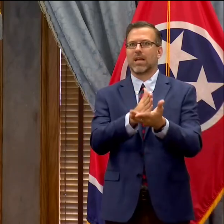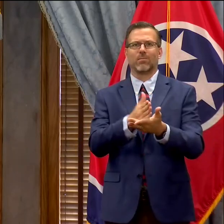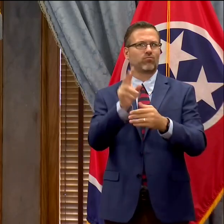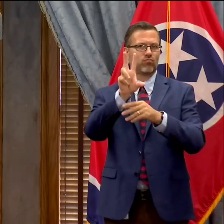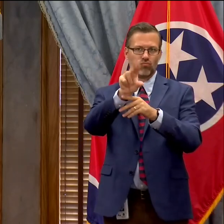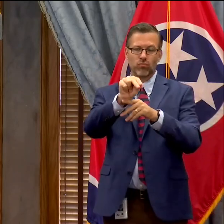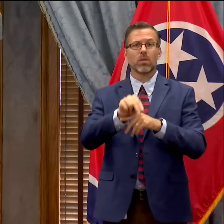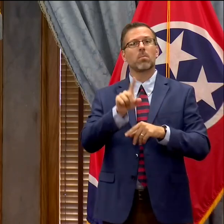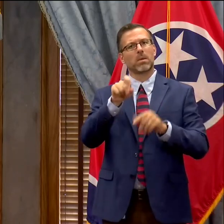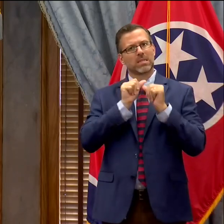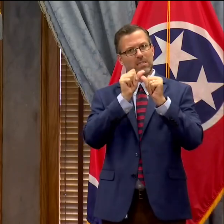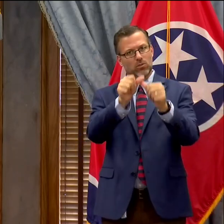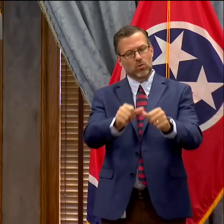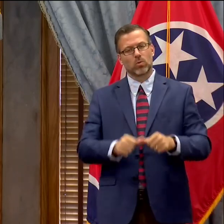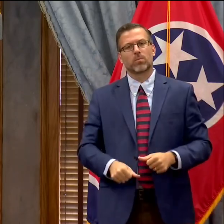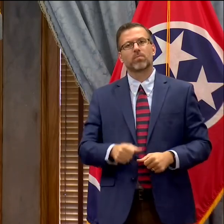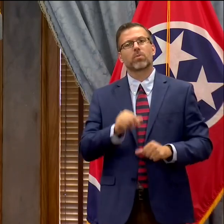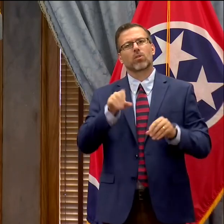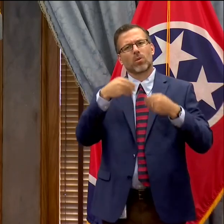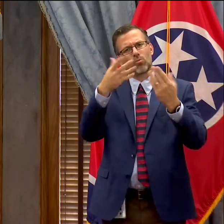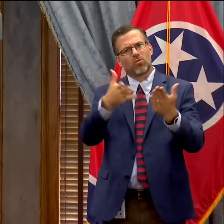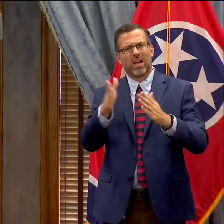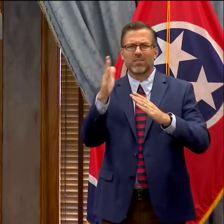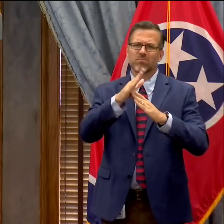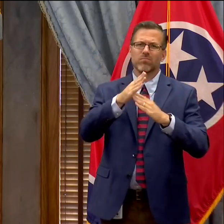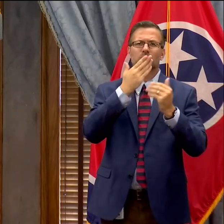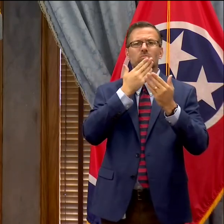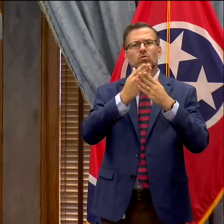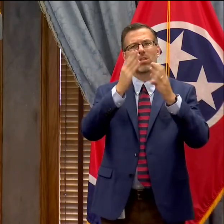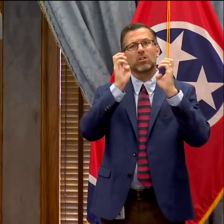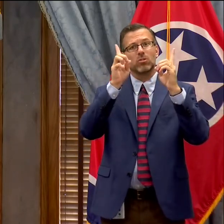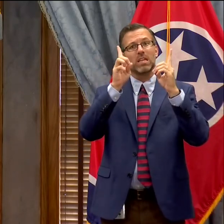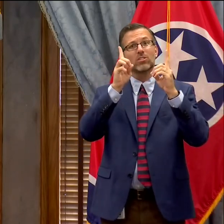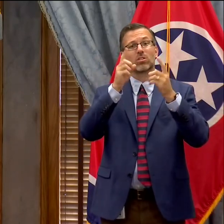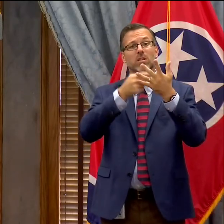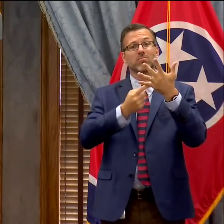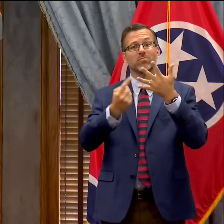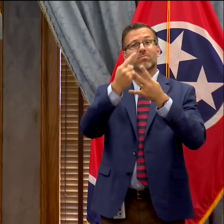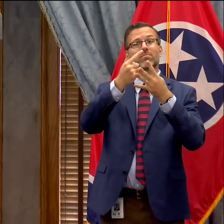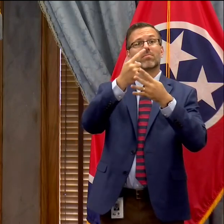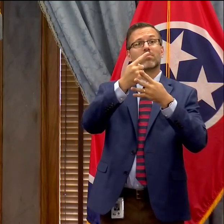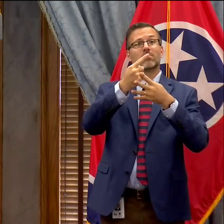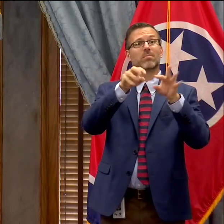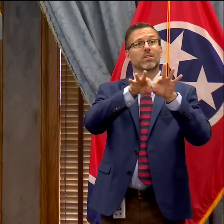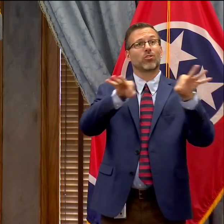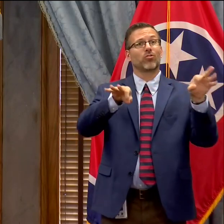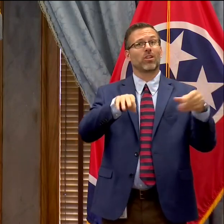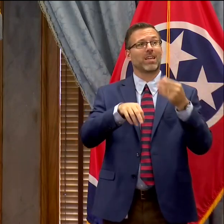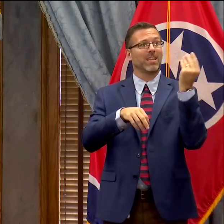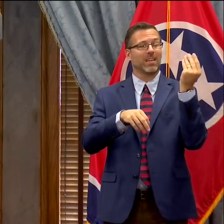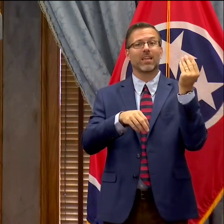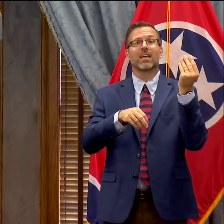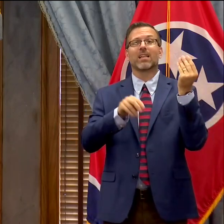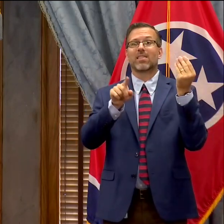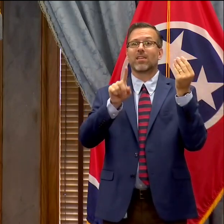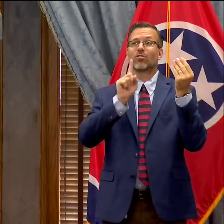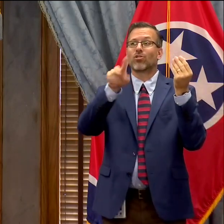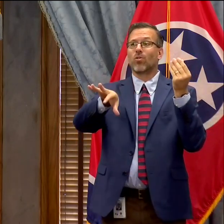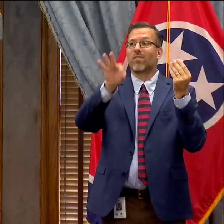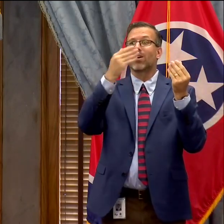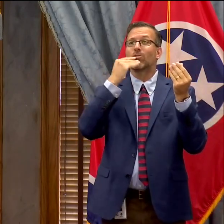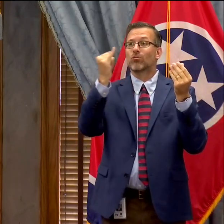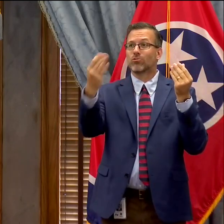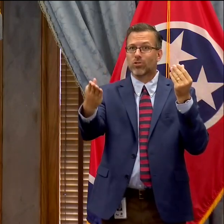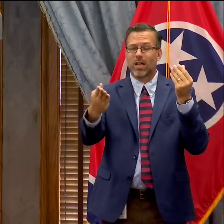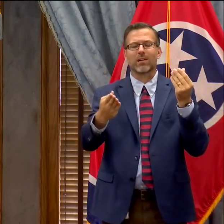providing opportunity for Tennesseans, helping them to get a great degree and a great job. We can't pause that. And so making sure that we do that